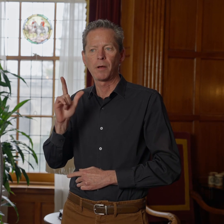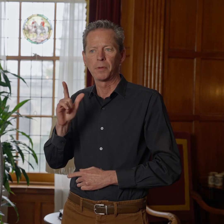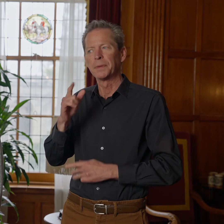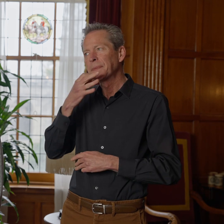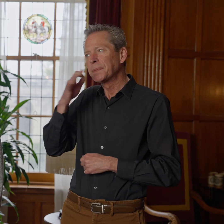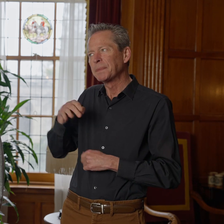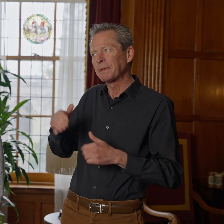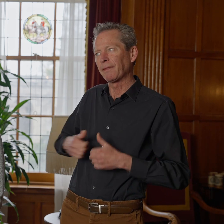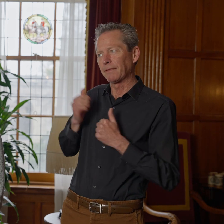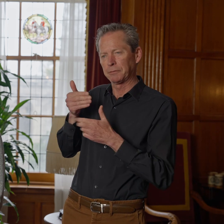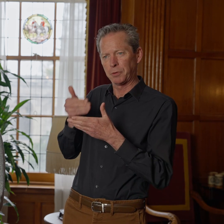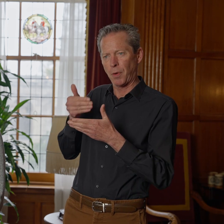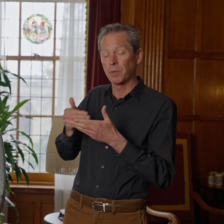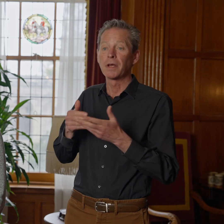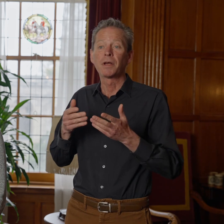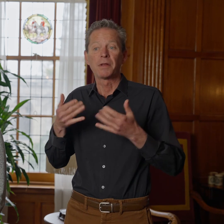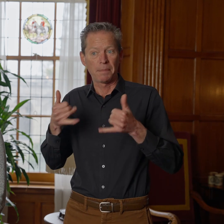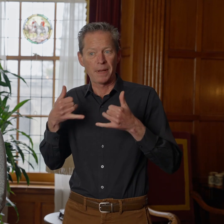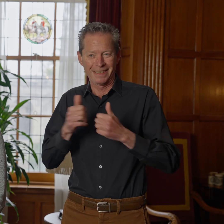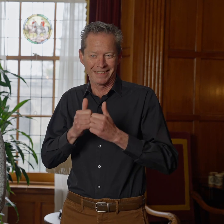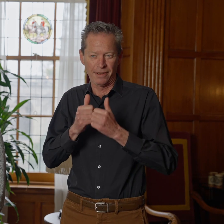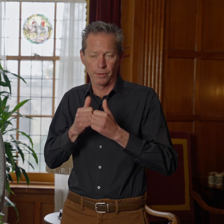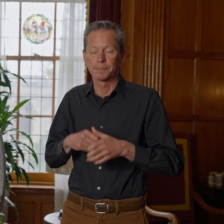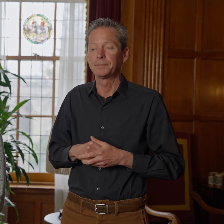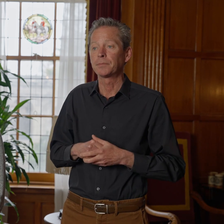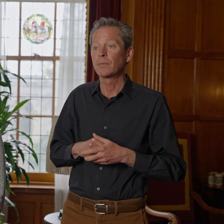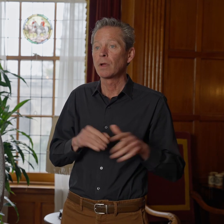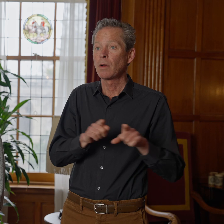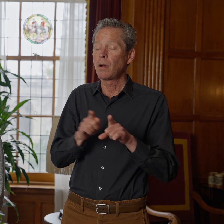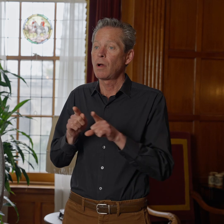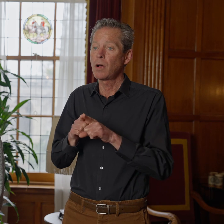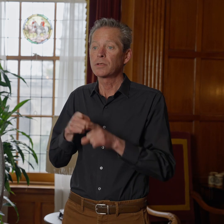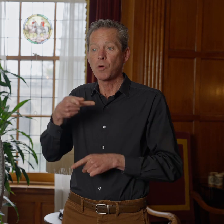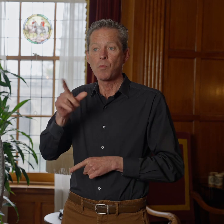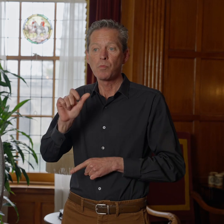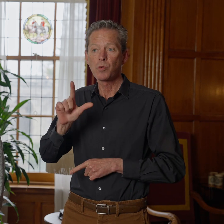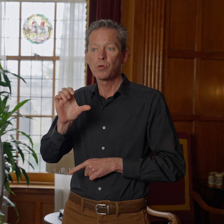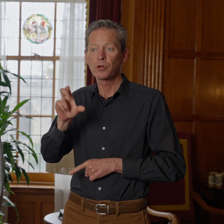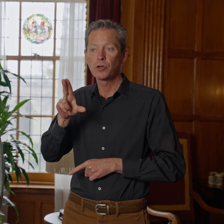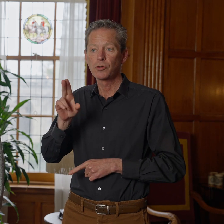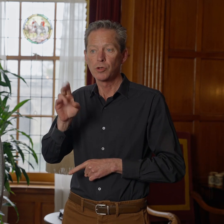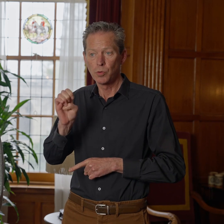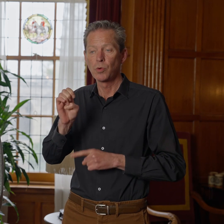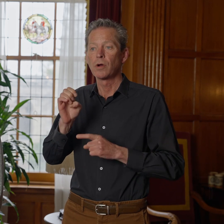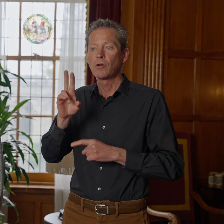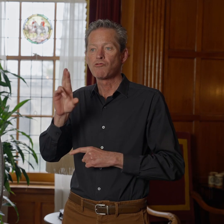that table when both of them were alive. We also have a pool cue rack and ivory balls that were